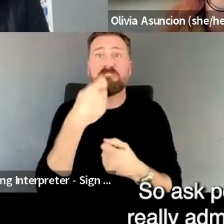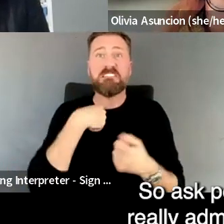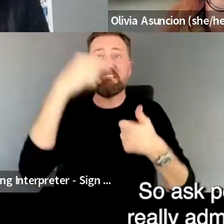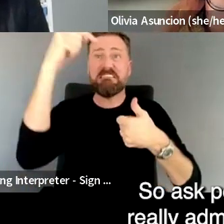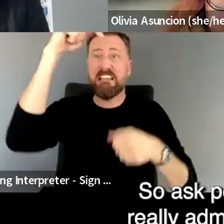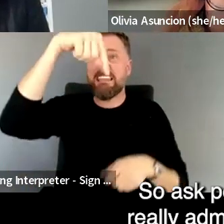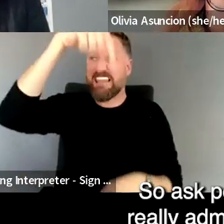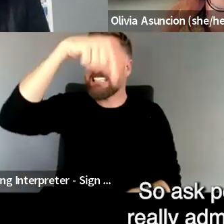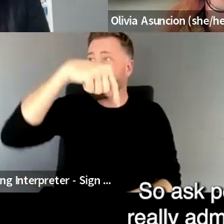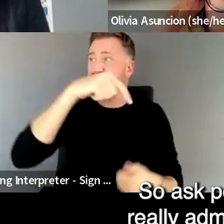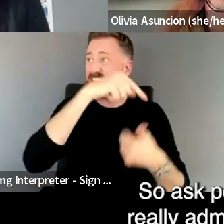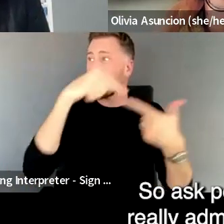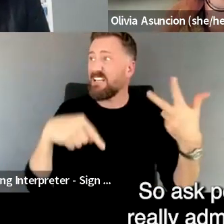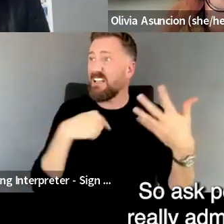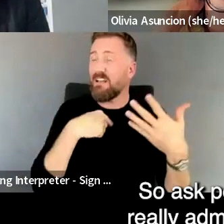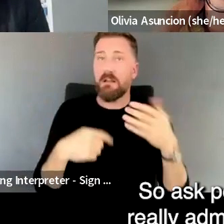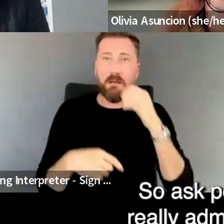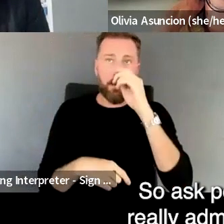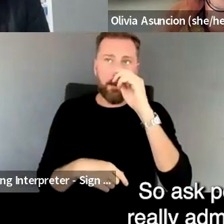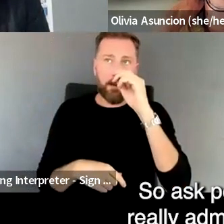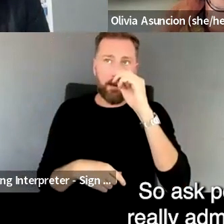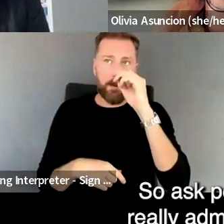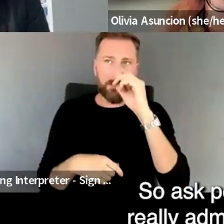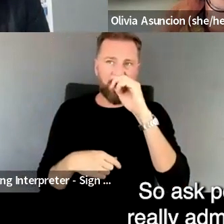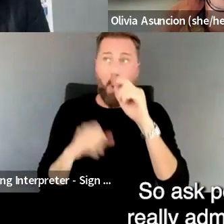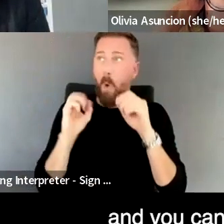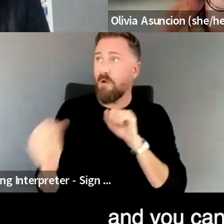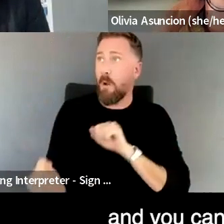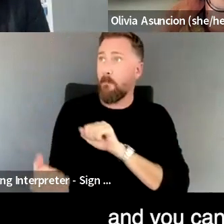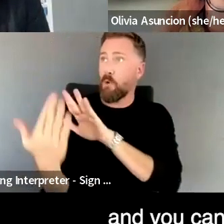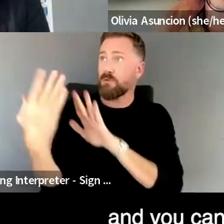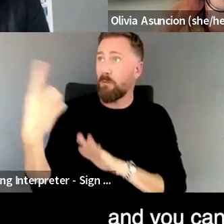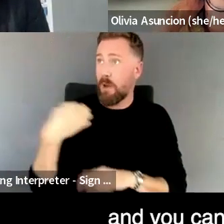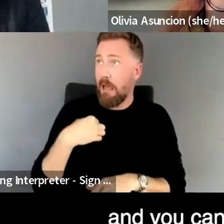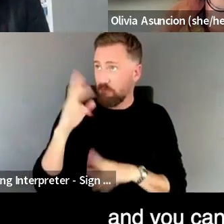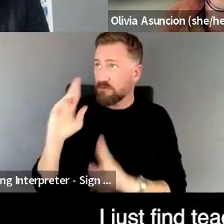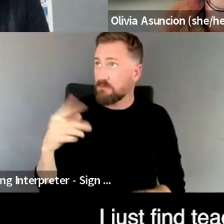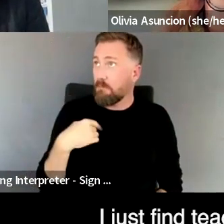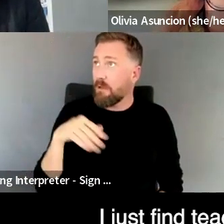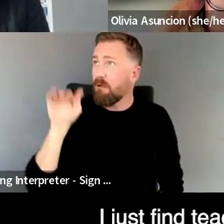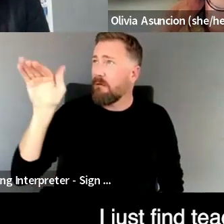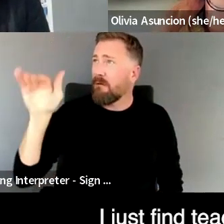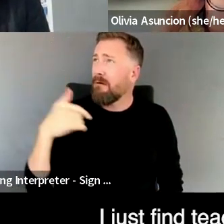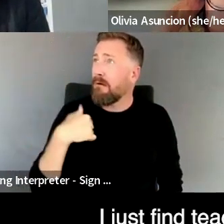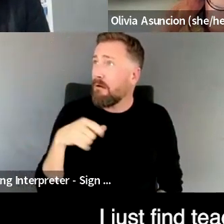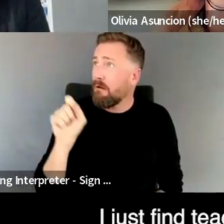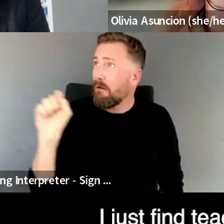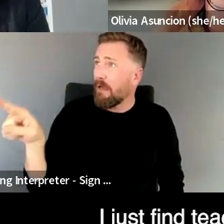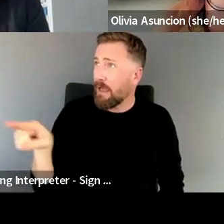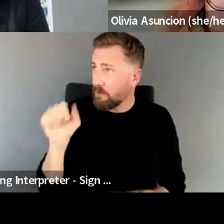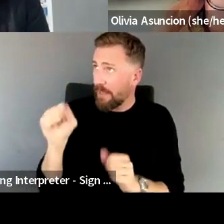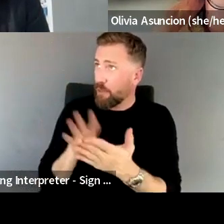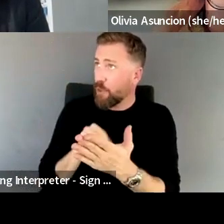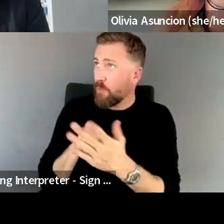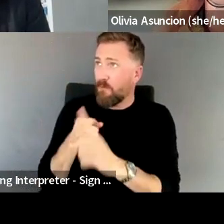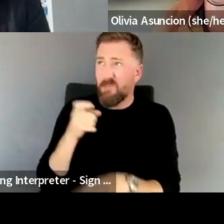So ask people that you really admire and respect and you can learn from them. I just find teachers everywhere.